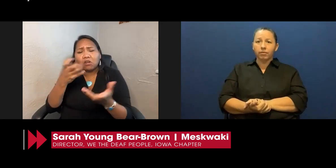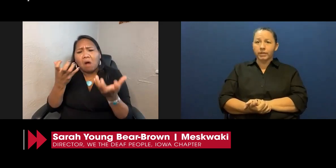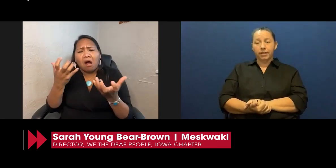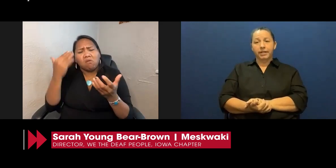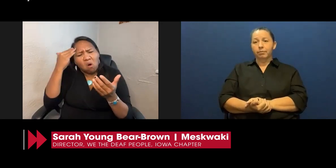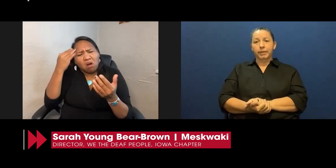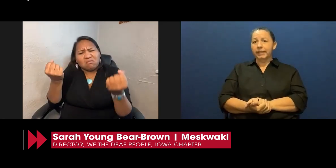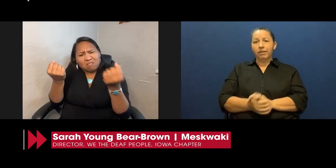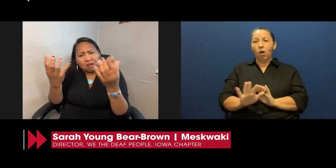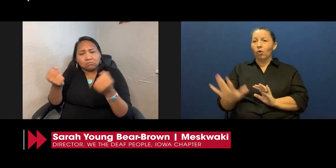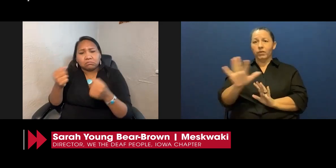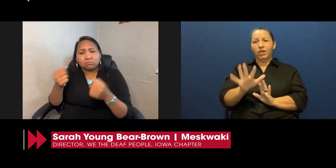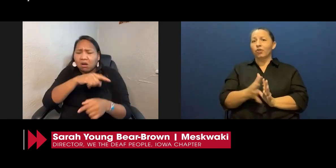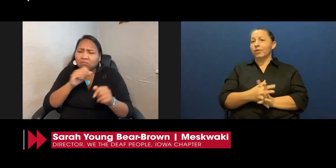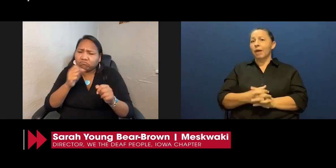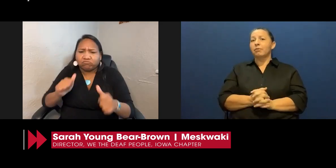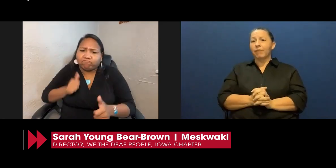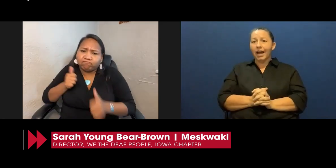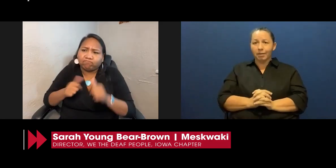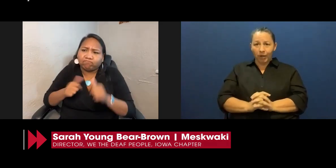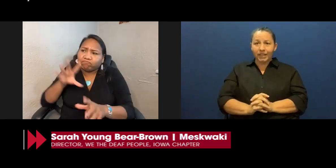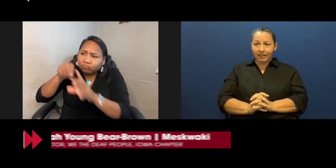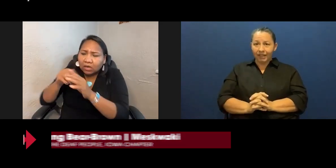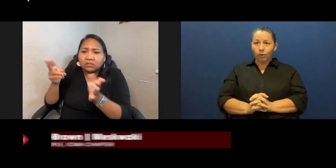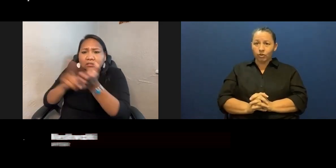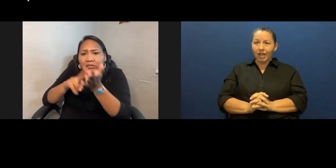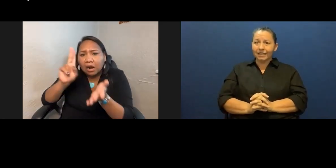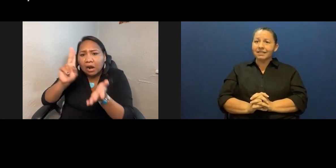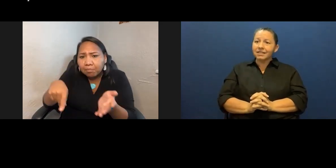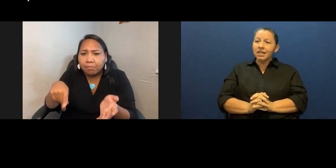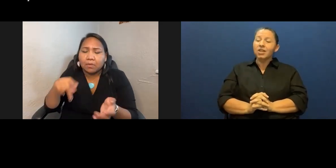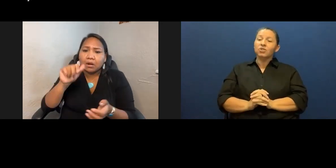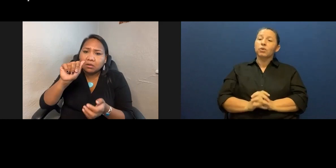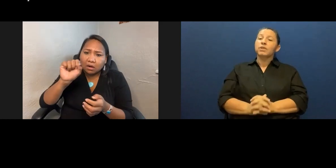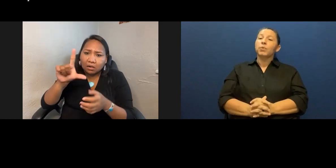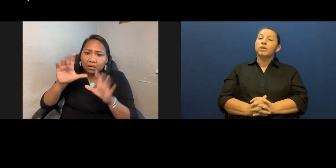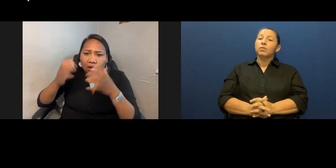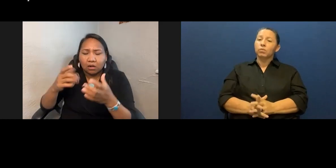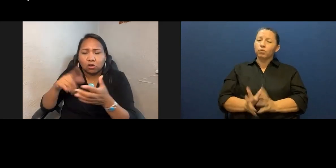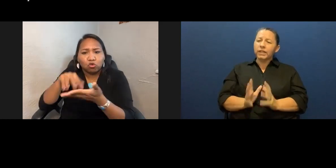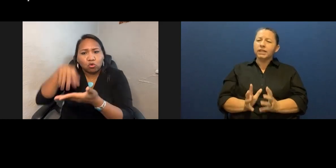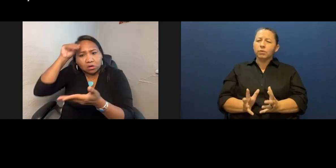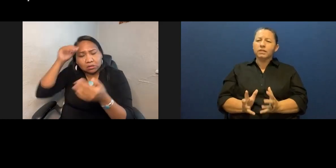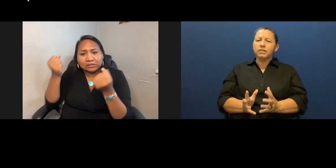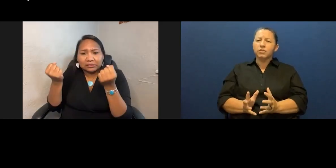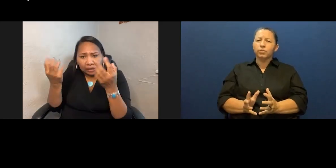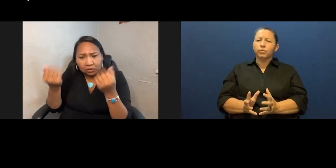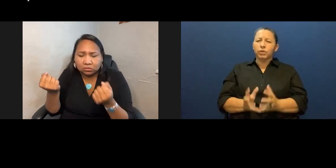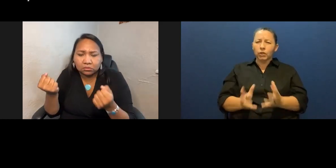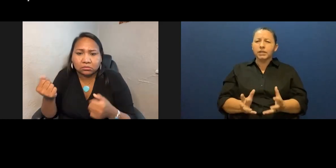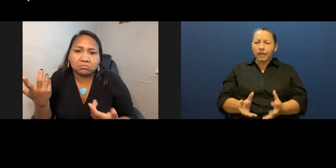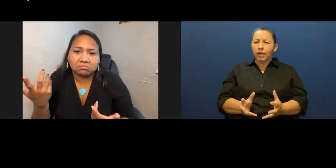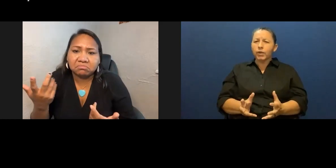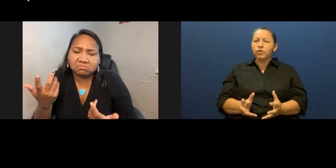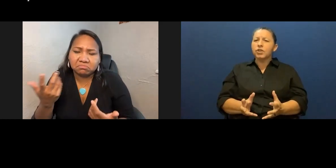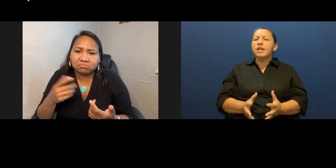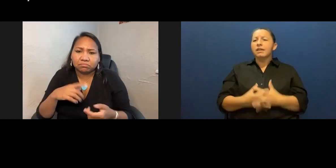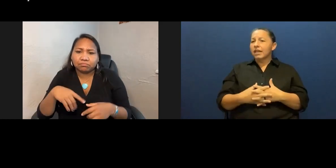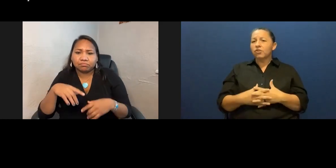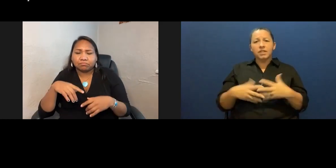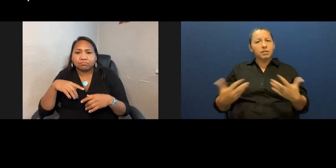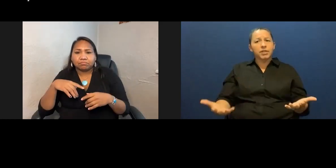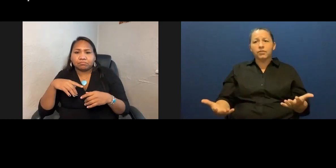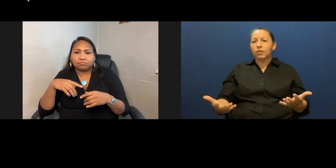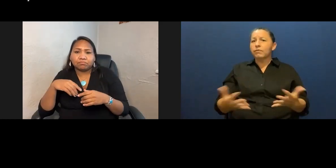in everyone's area, really all over the country that provide American sign language classes. So if someone really wants to learn the language,